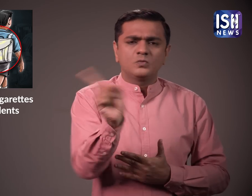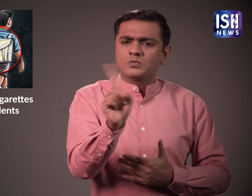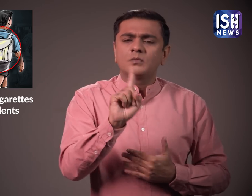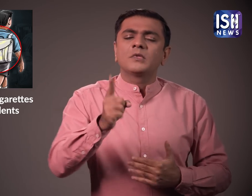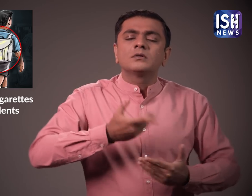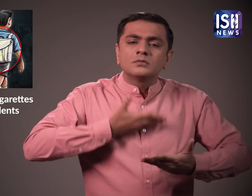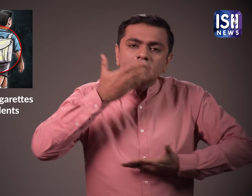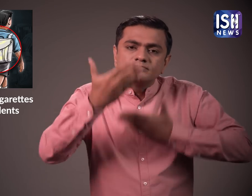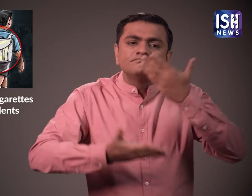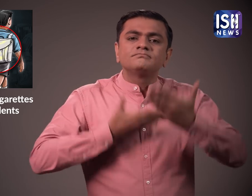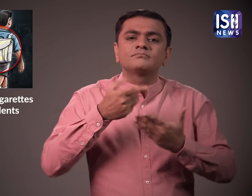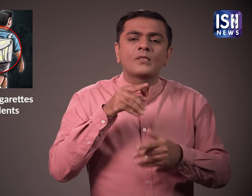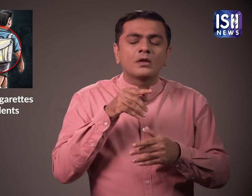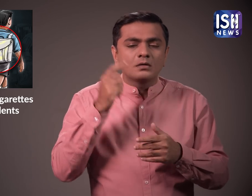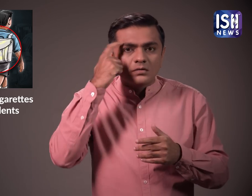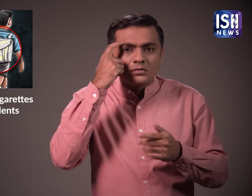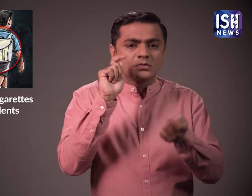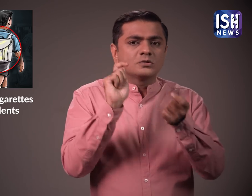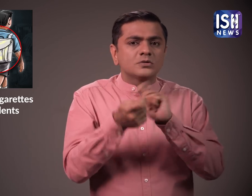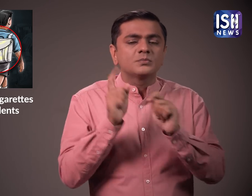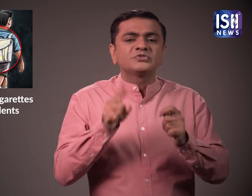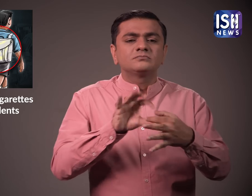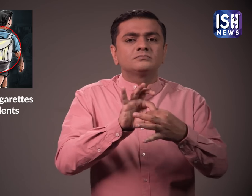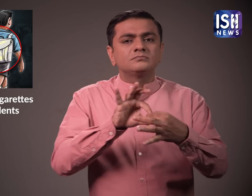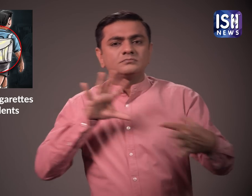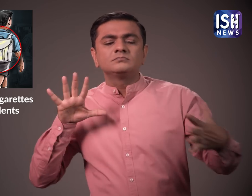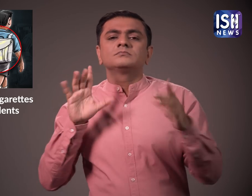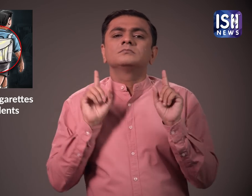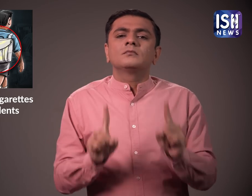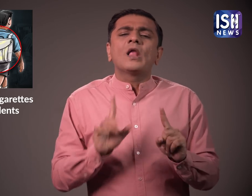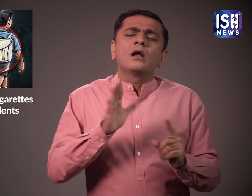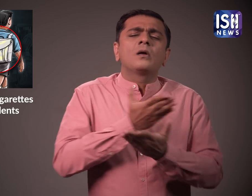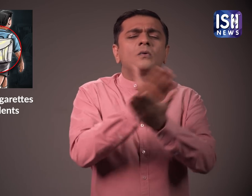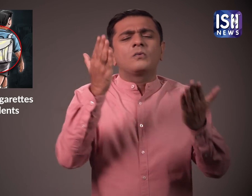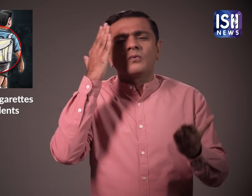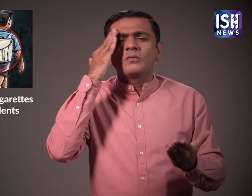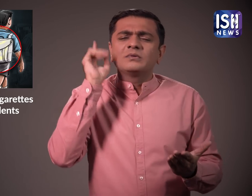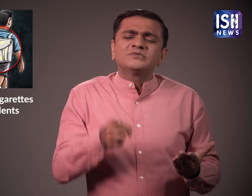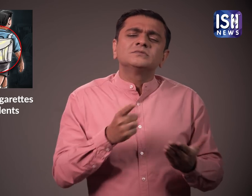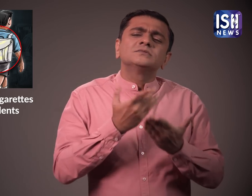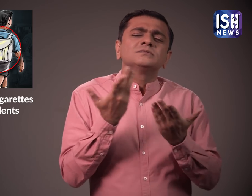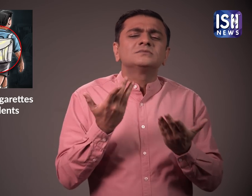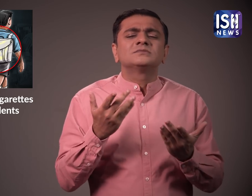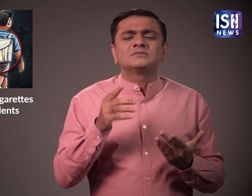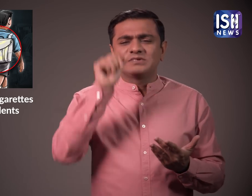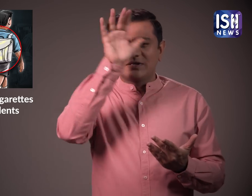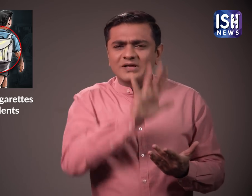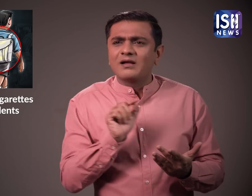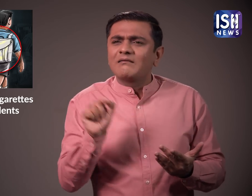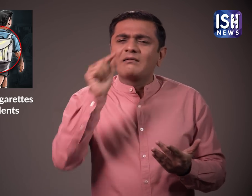They will be counselled and helped to stop such bad habits. We all know that students across India hide mobiles